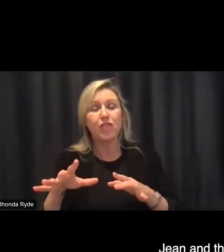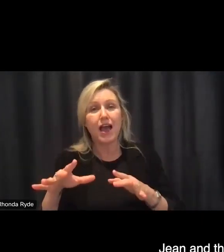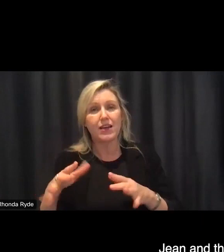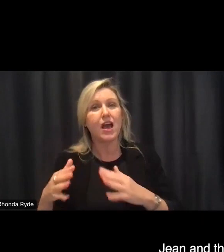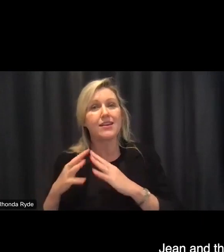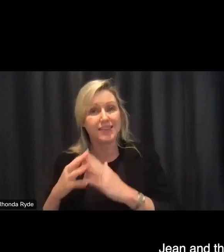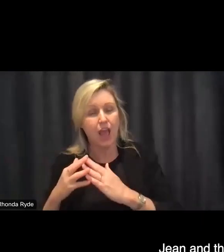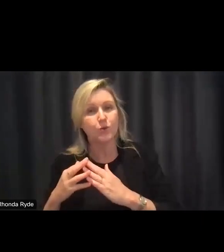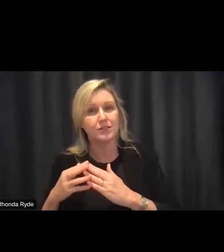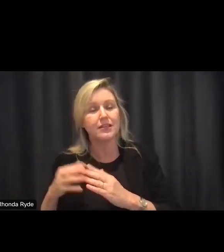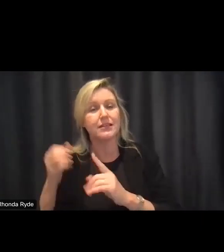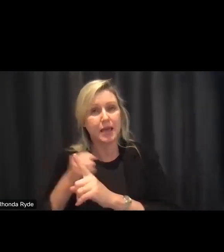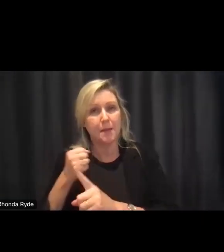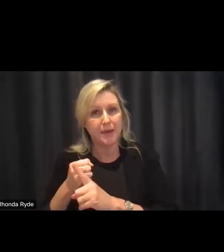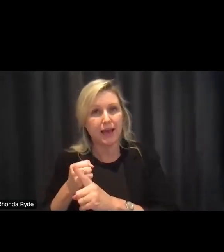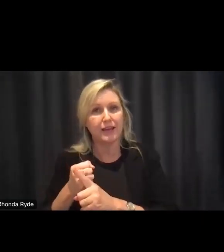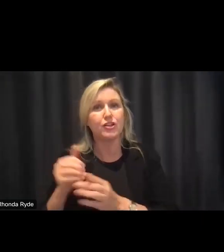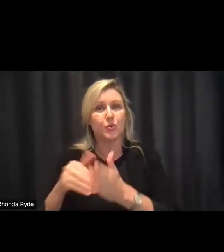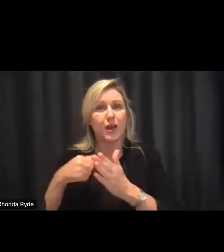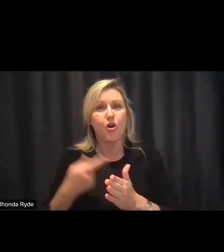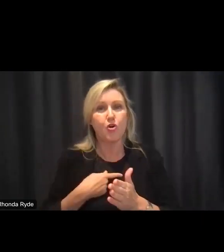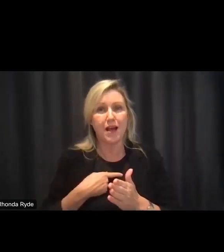us to get us to this point today